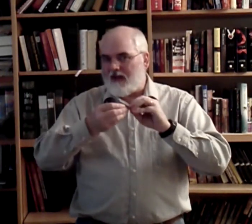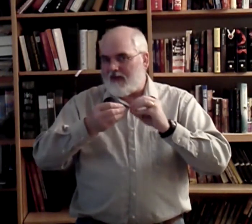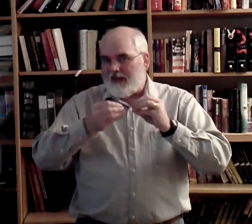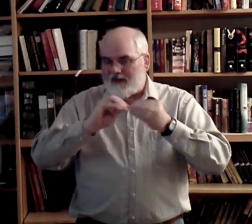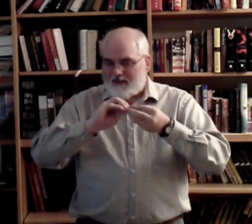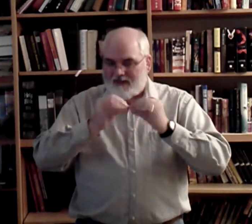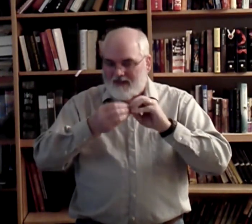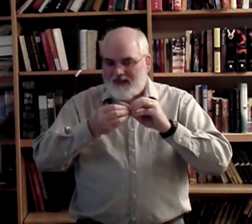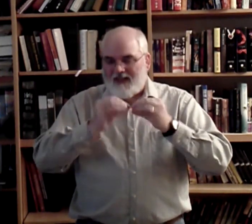look at it.